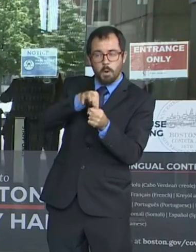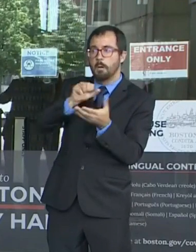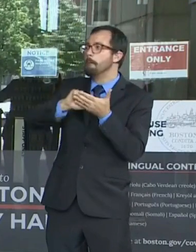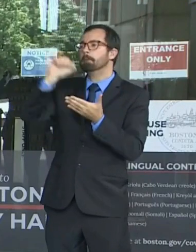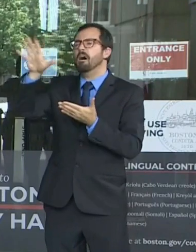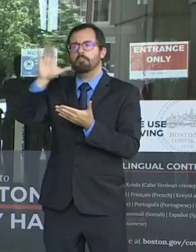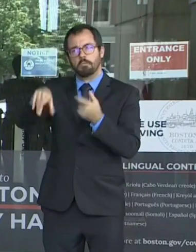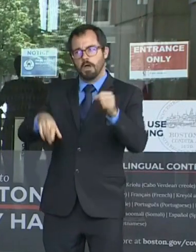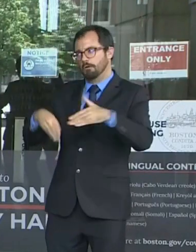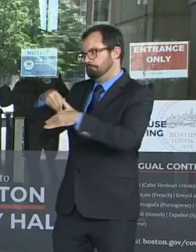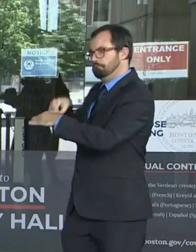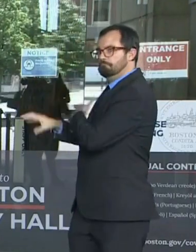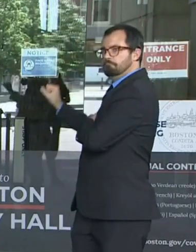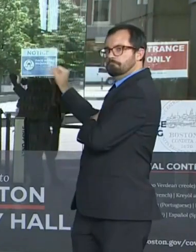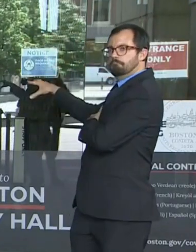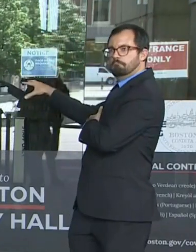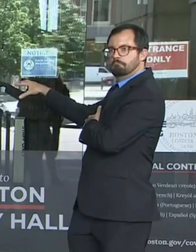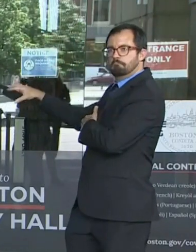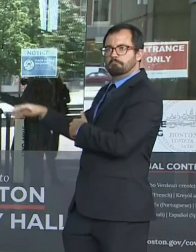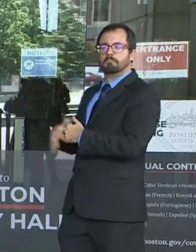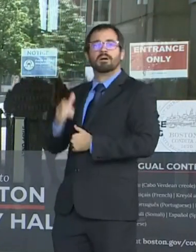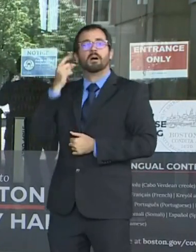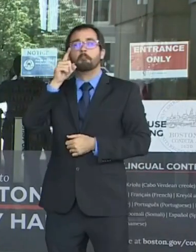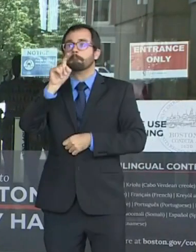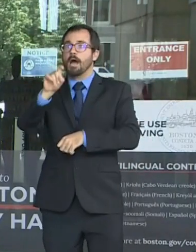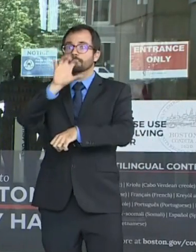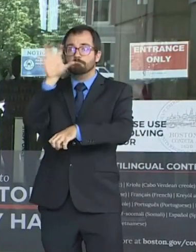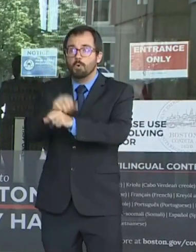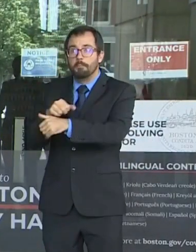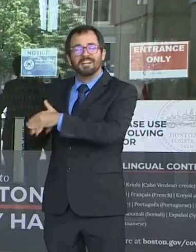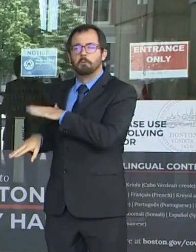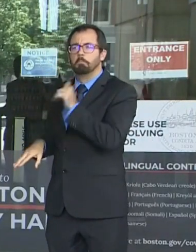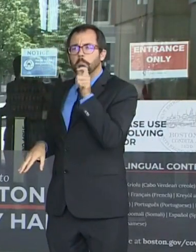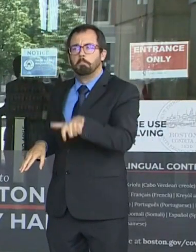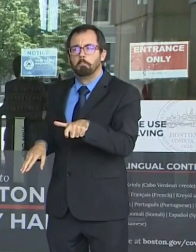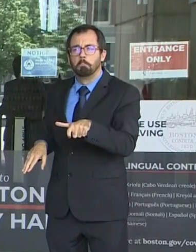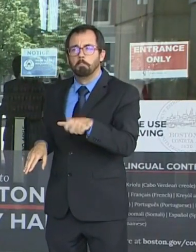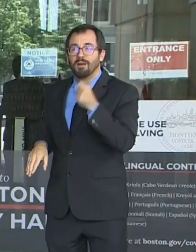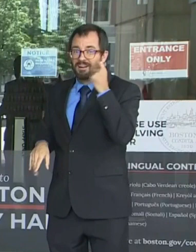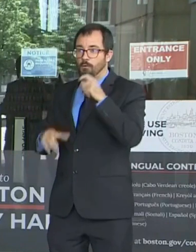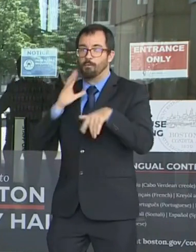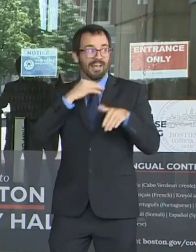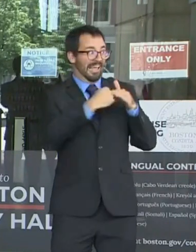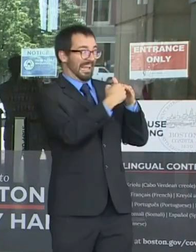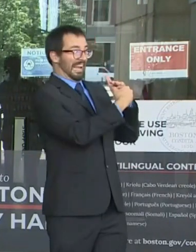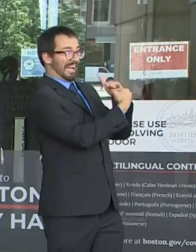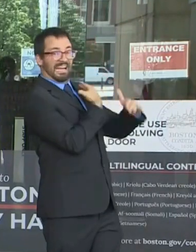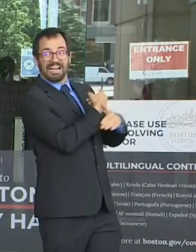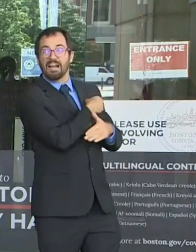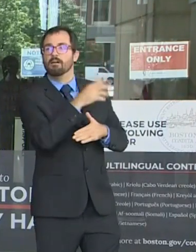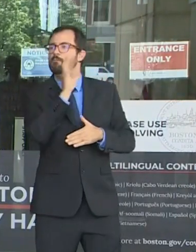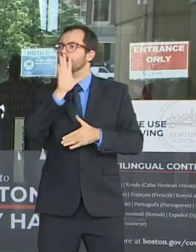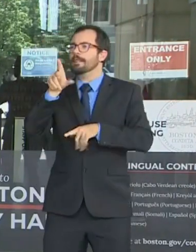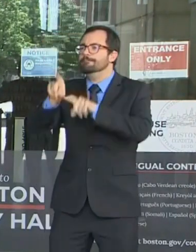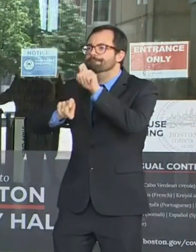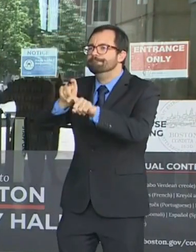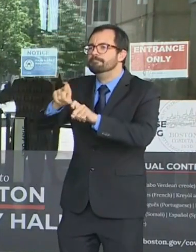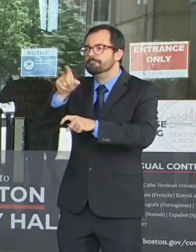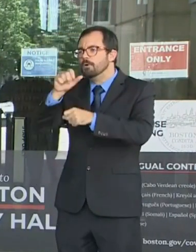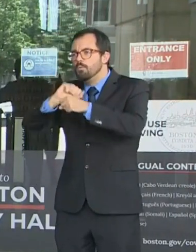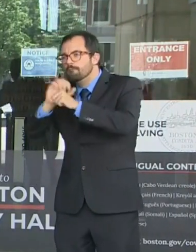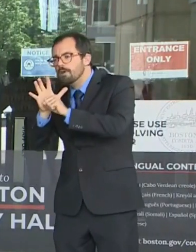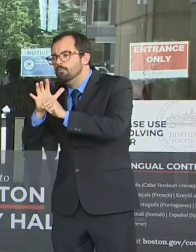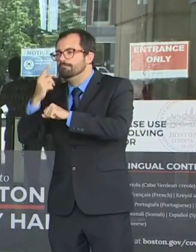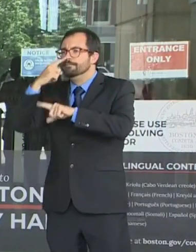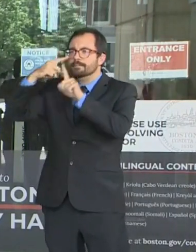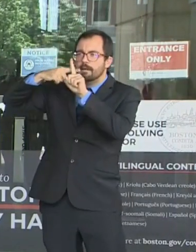No appointment is needed. However, you will be screened for COVID symptoms upon entering the building. And that's folks that have an absentee ballot or a mail